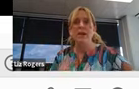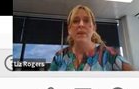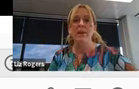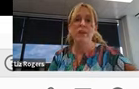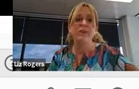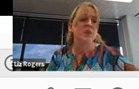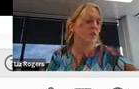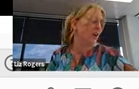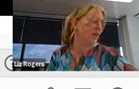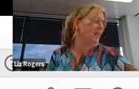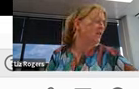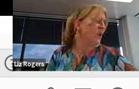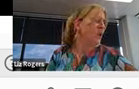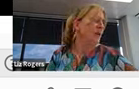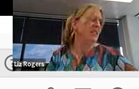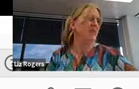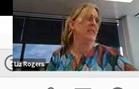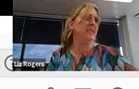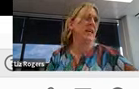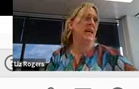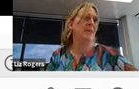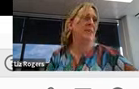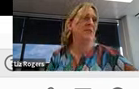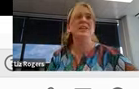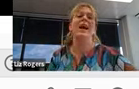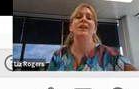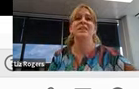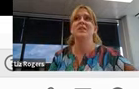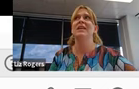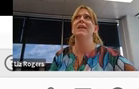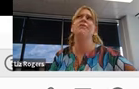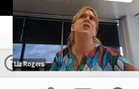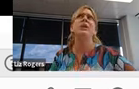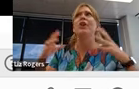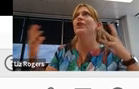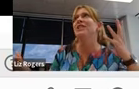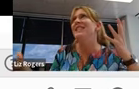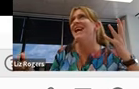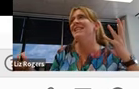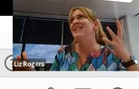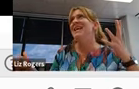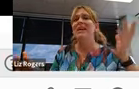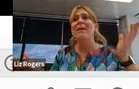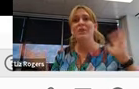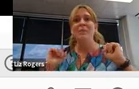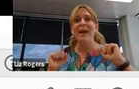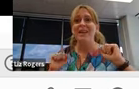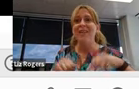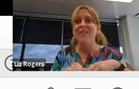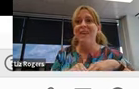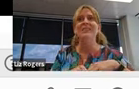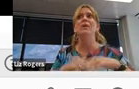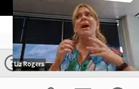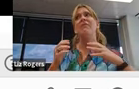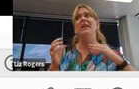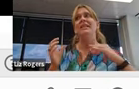everywhere in the mangroves. You've got so many different characters. And if we're doing an ocean dance, they're able to make